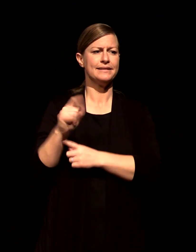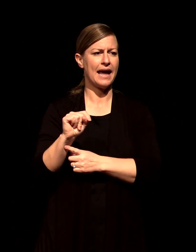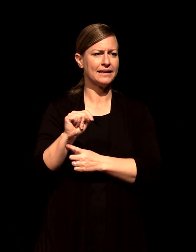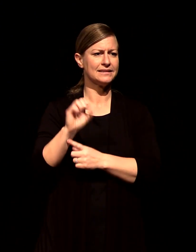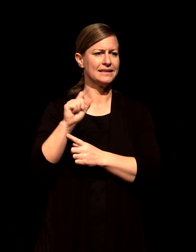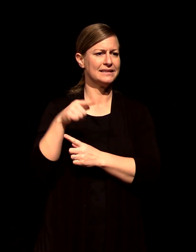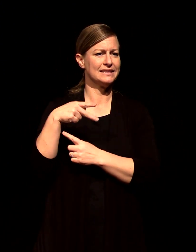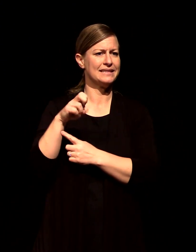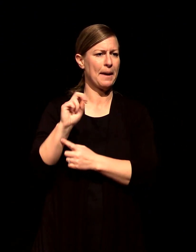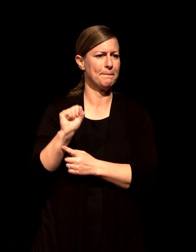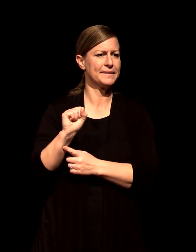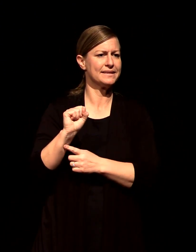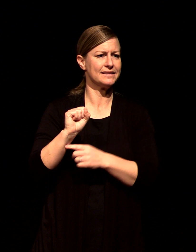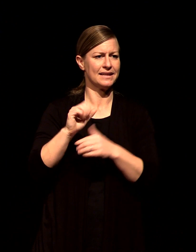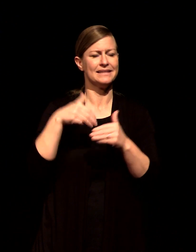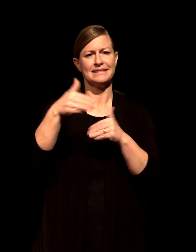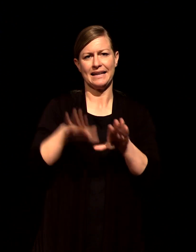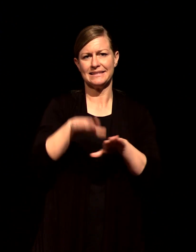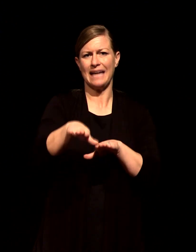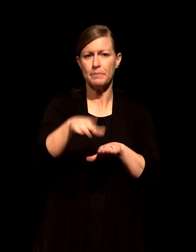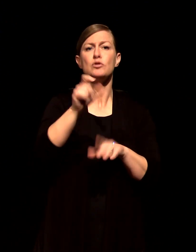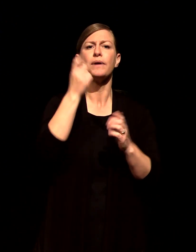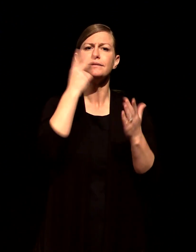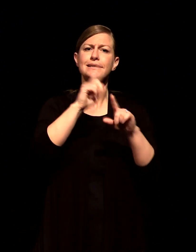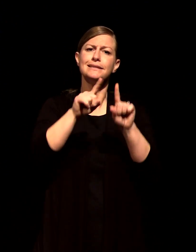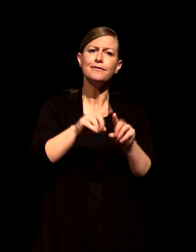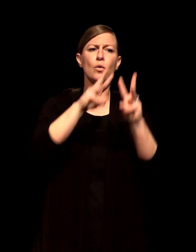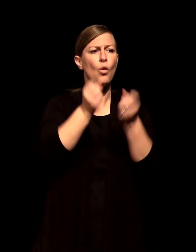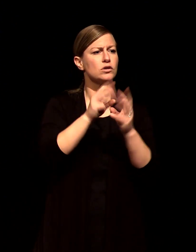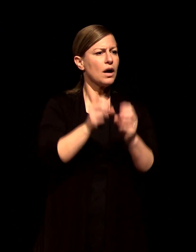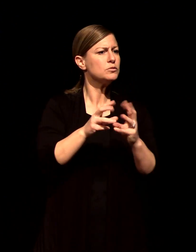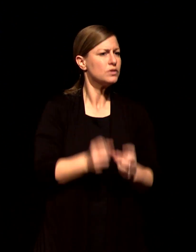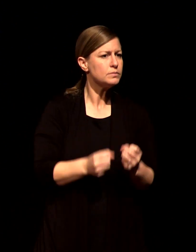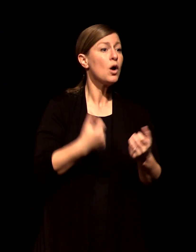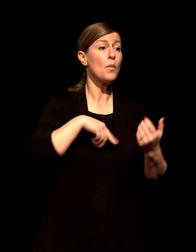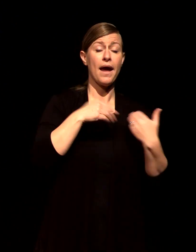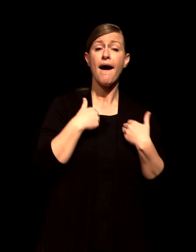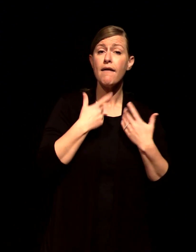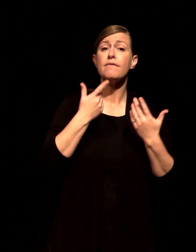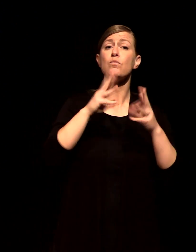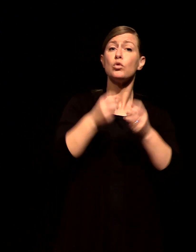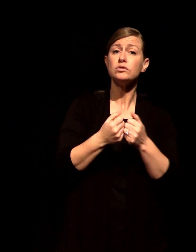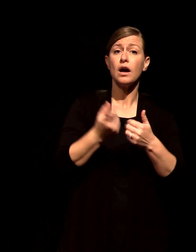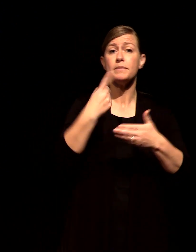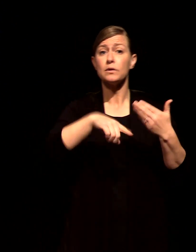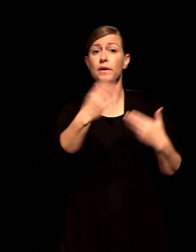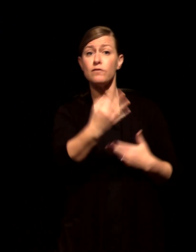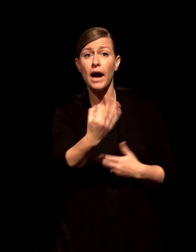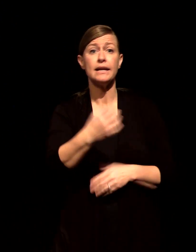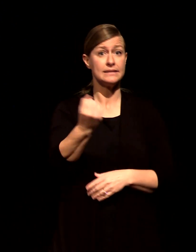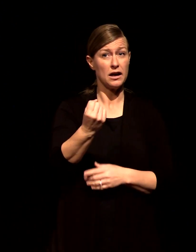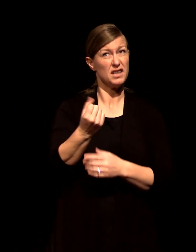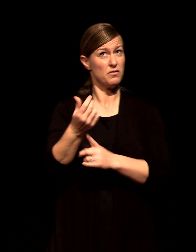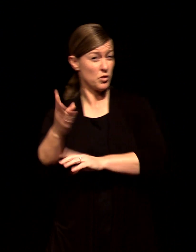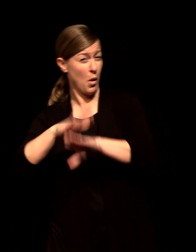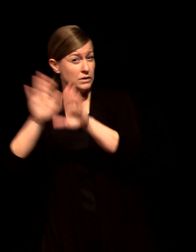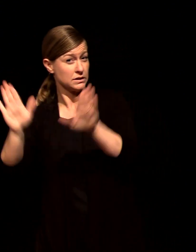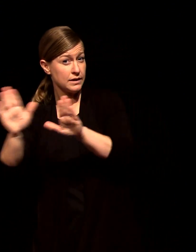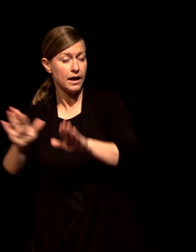those next steps we have things happening Friday and Saturday even next Sunday an opportunity to meet some of the pastors here